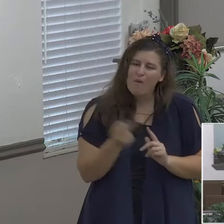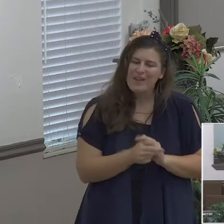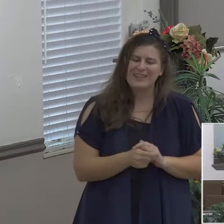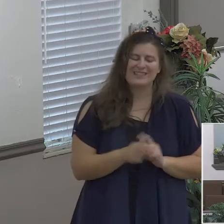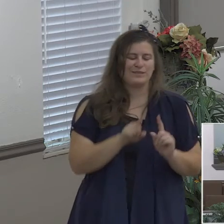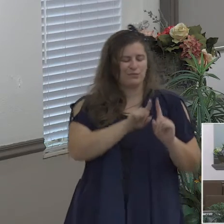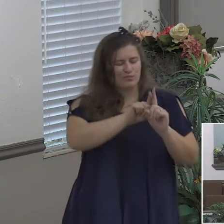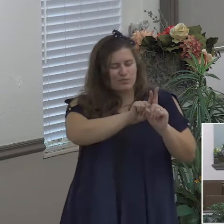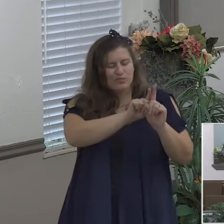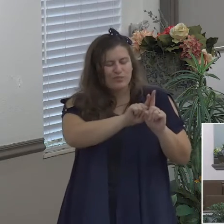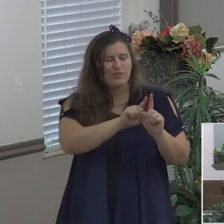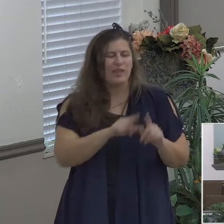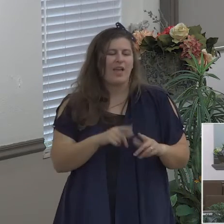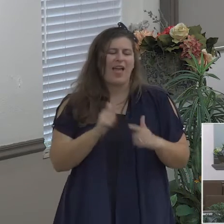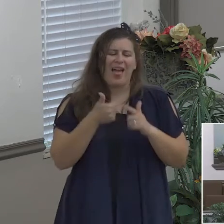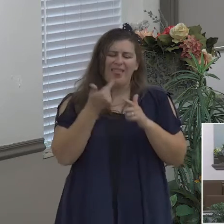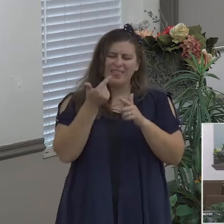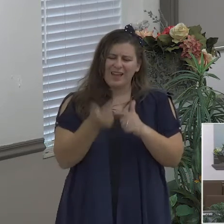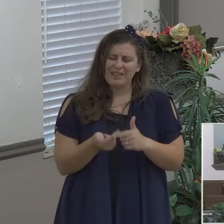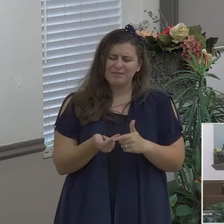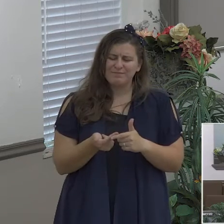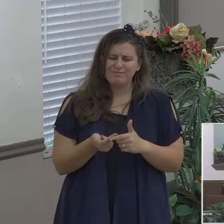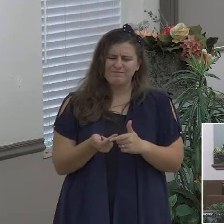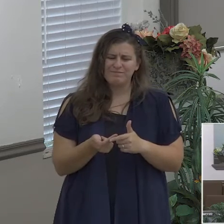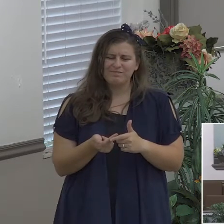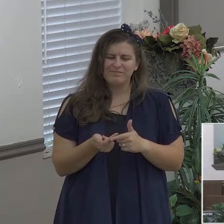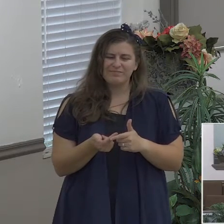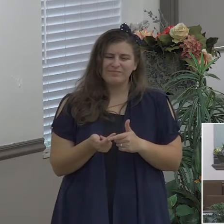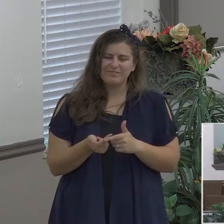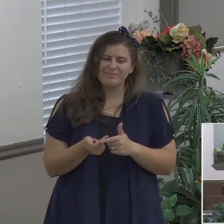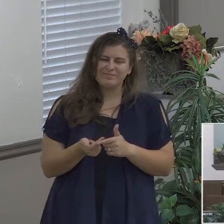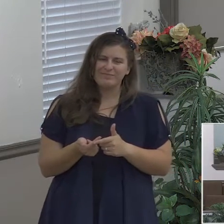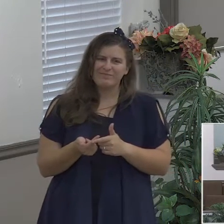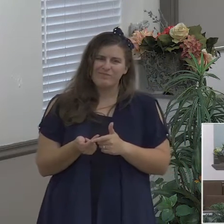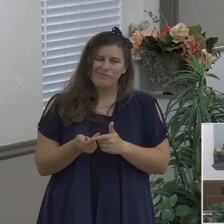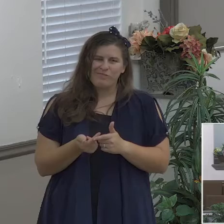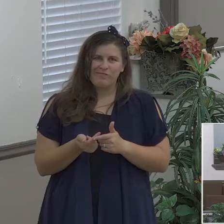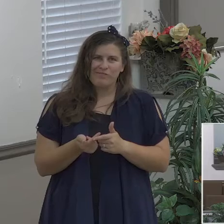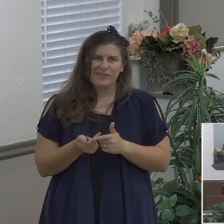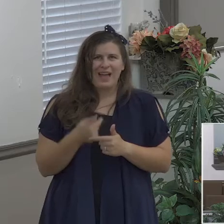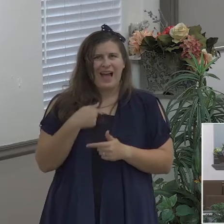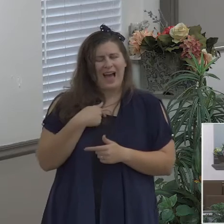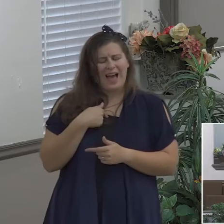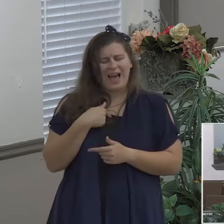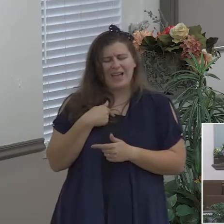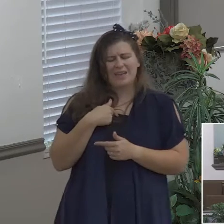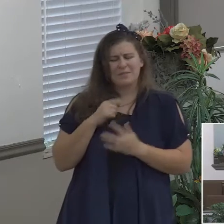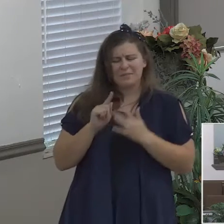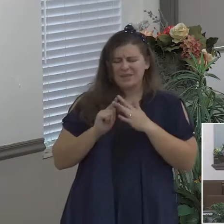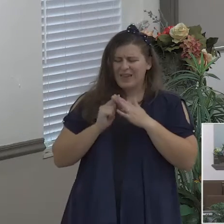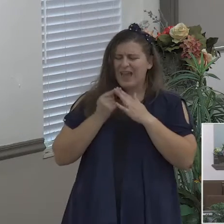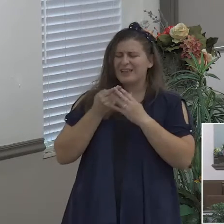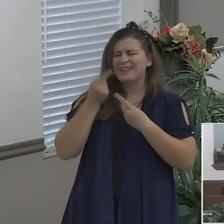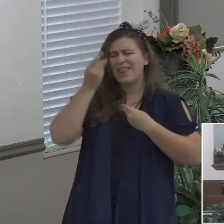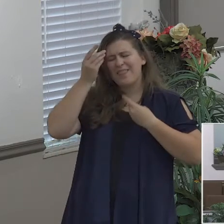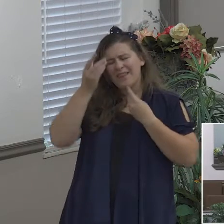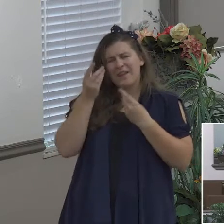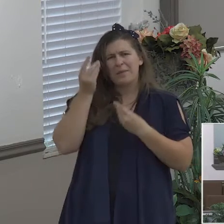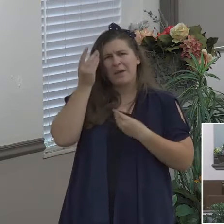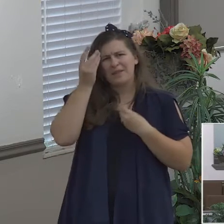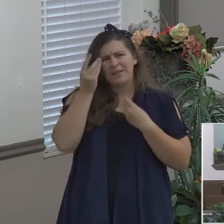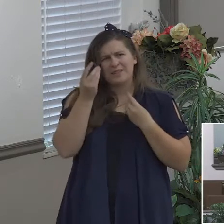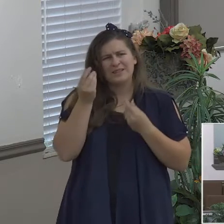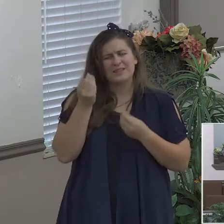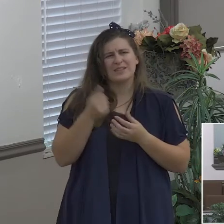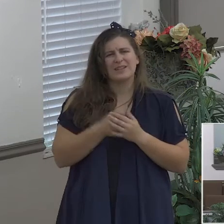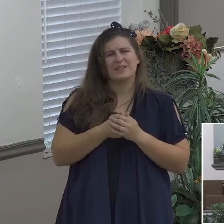and I got to kind of thinking I pulled the curtain back back a little bit and I was kind of thinking about in